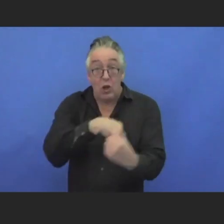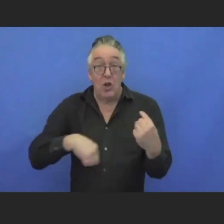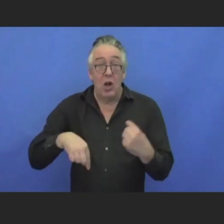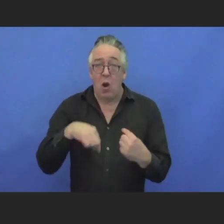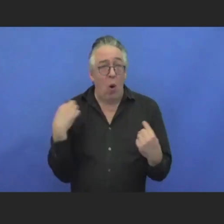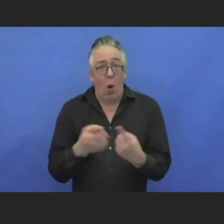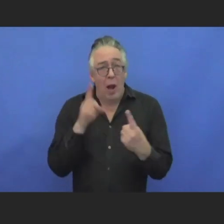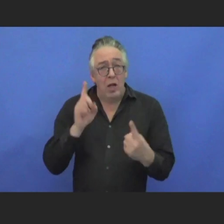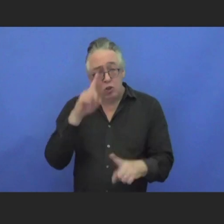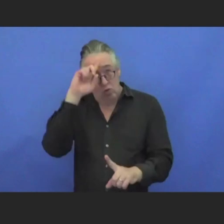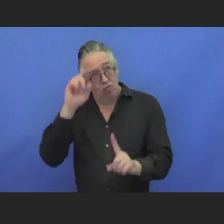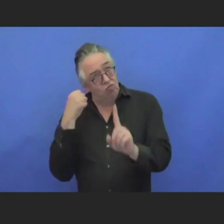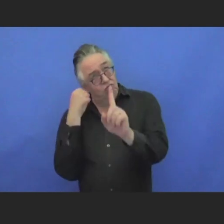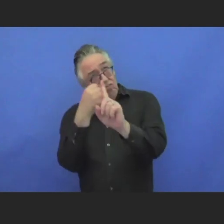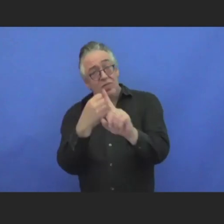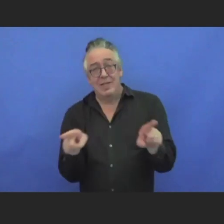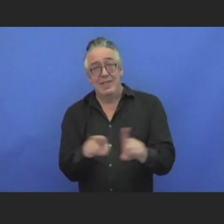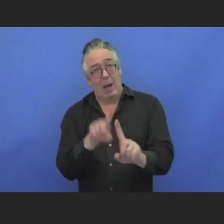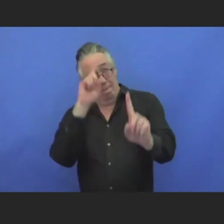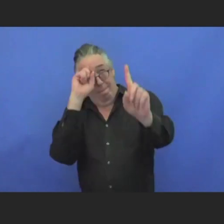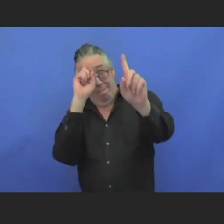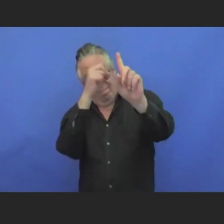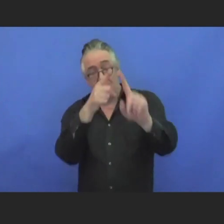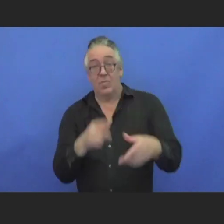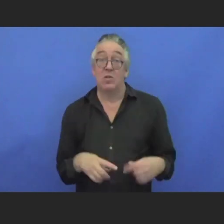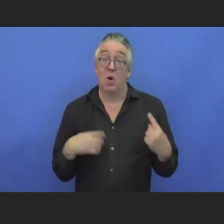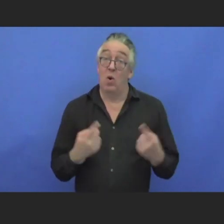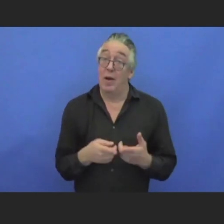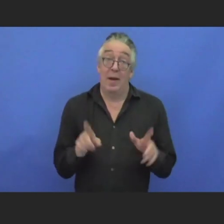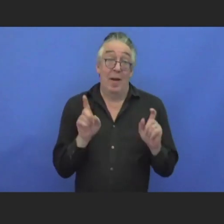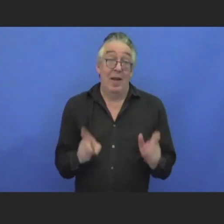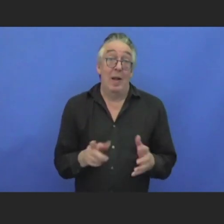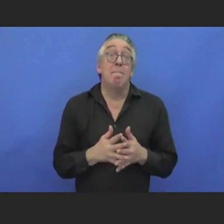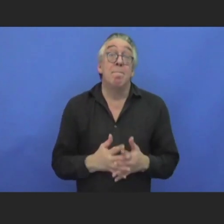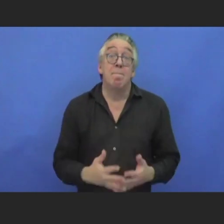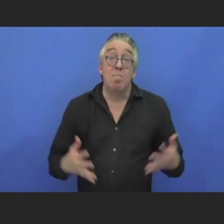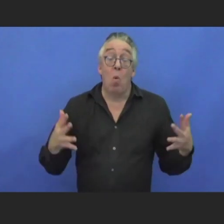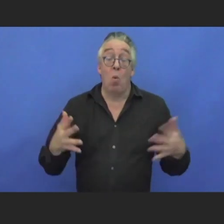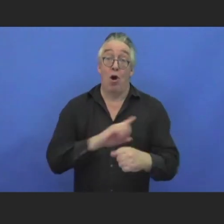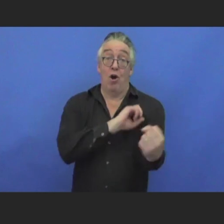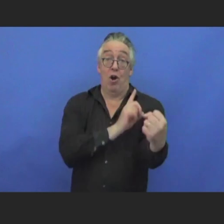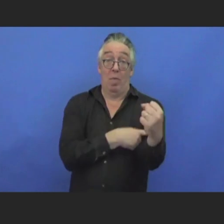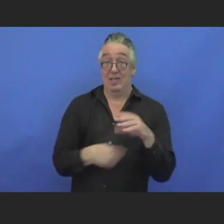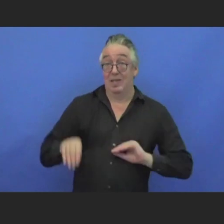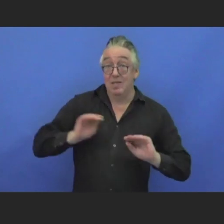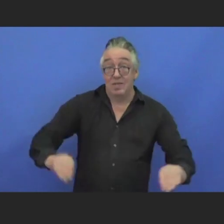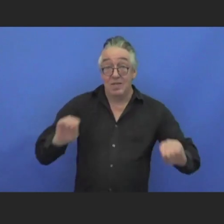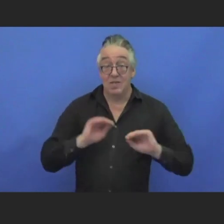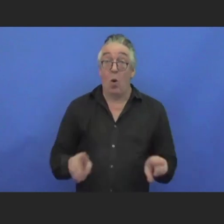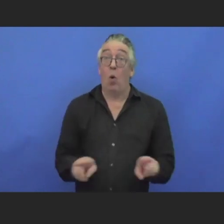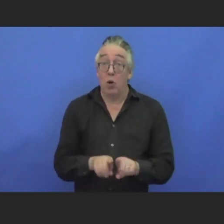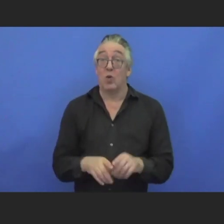So for me, I would say that there's a lot of capacity building that's needed, that's required, even for the persons with disability.